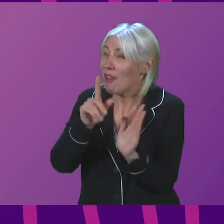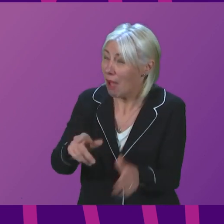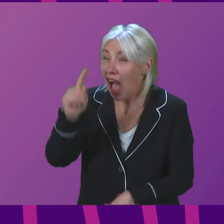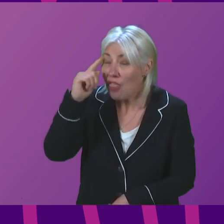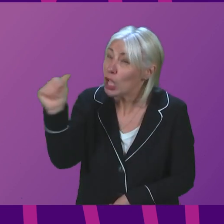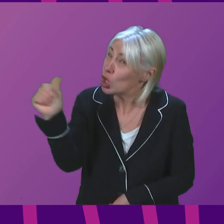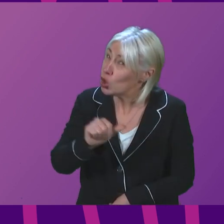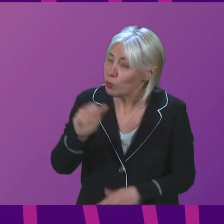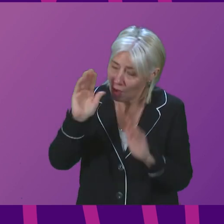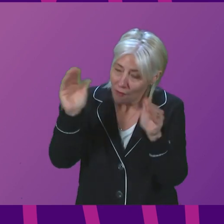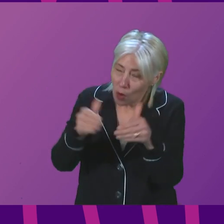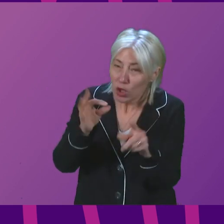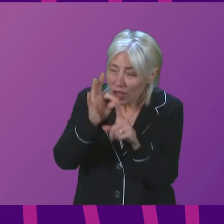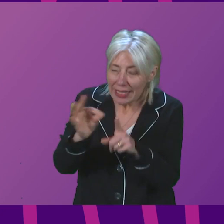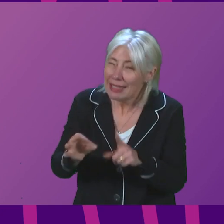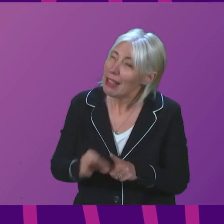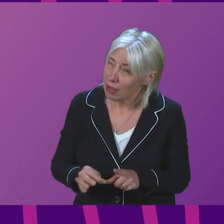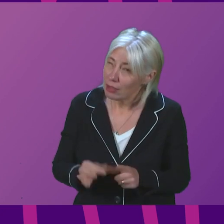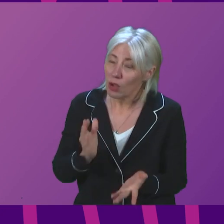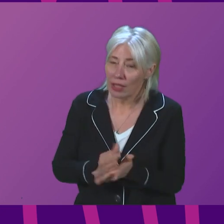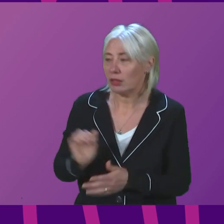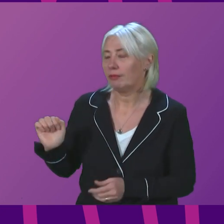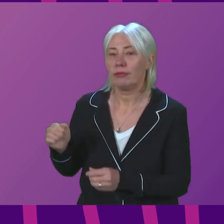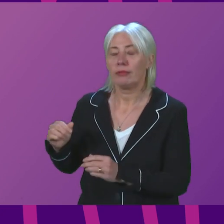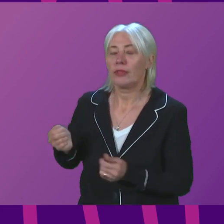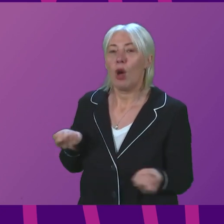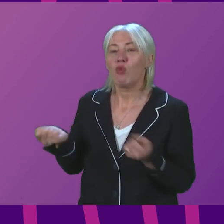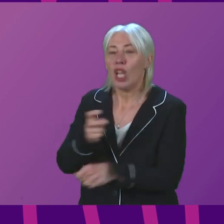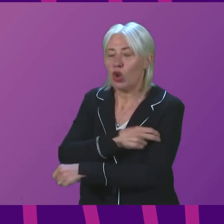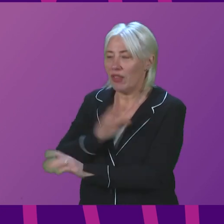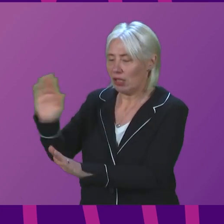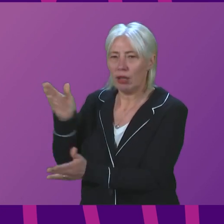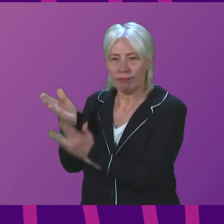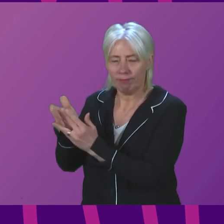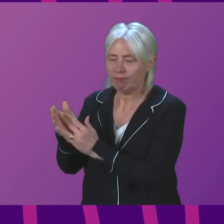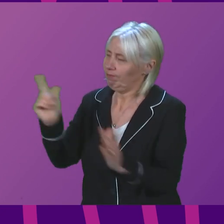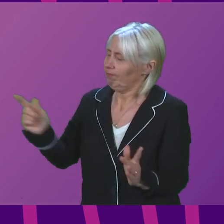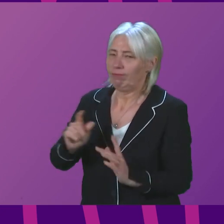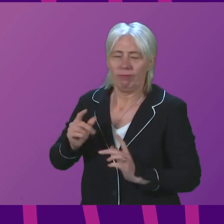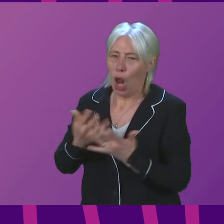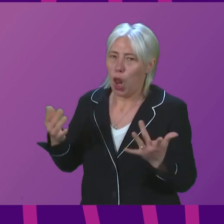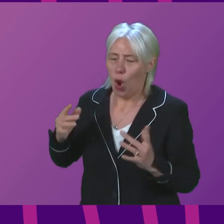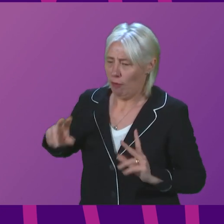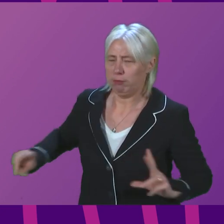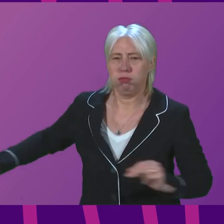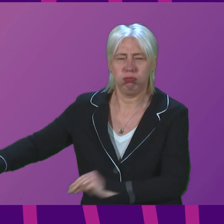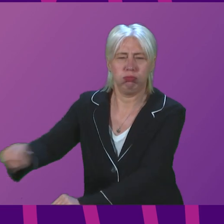more attention to the detail. First Minister, I may, there is a lot of background